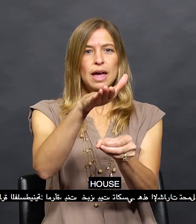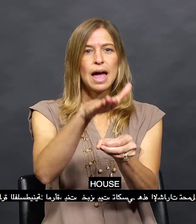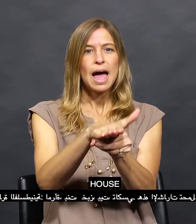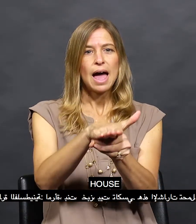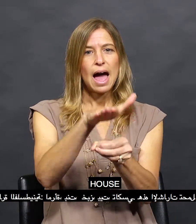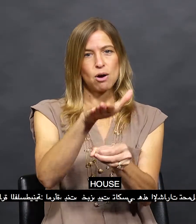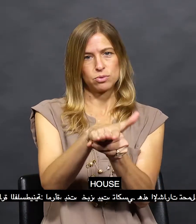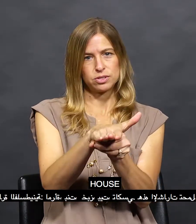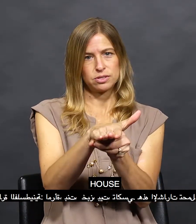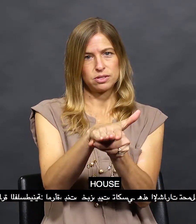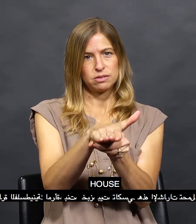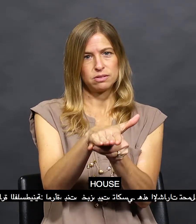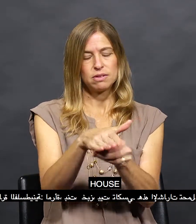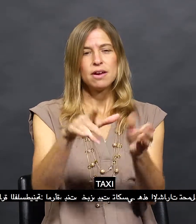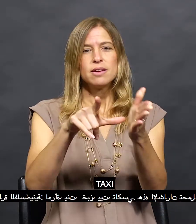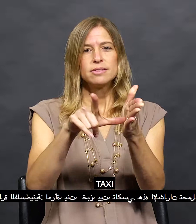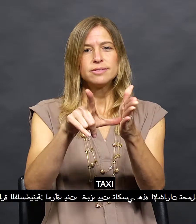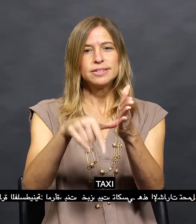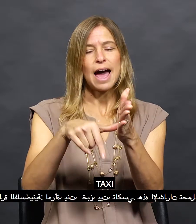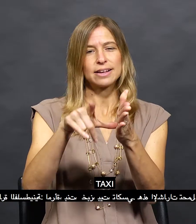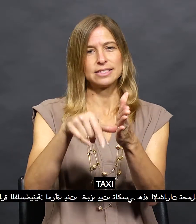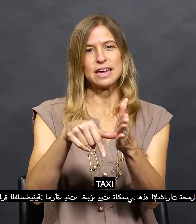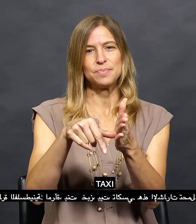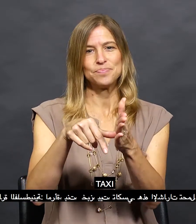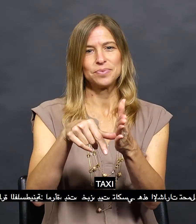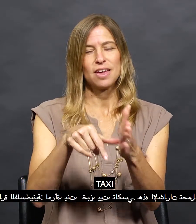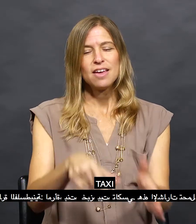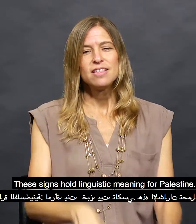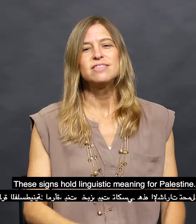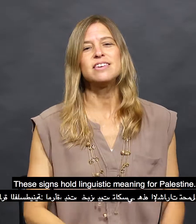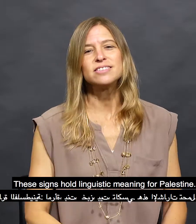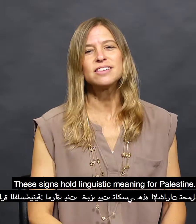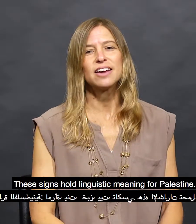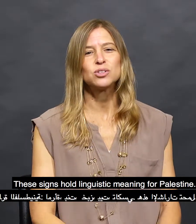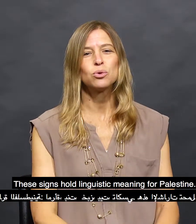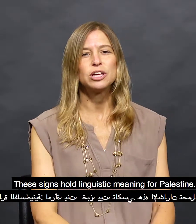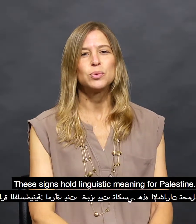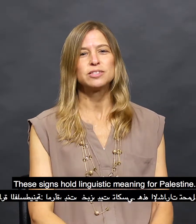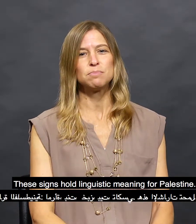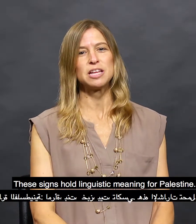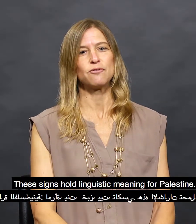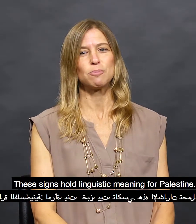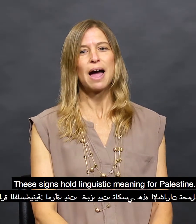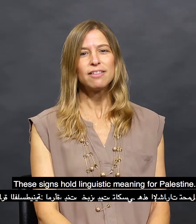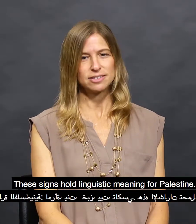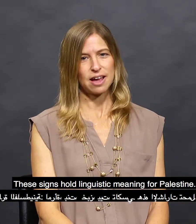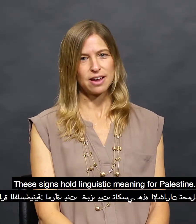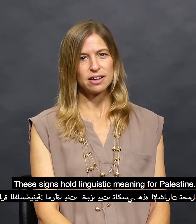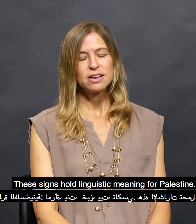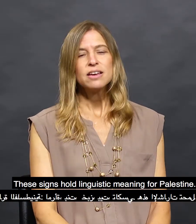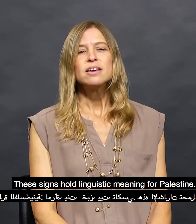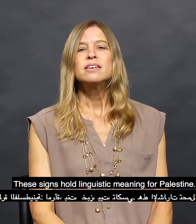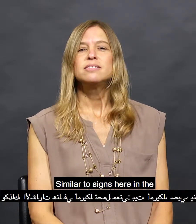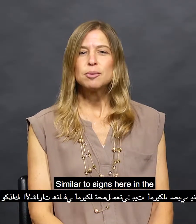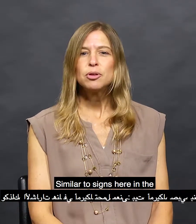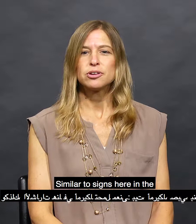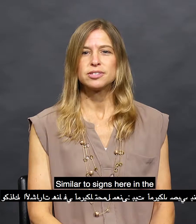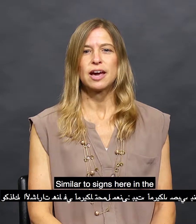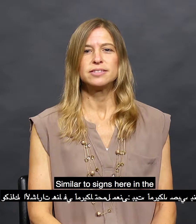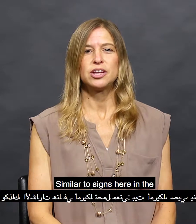house, taxi. These signs hold linguistic meaning for Palestine, similar to signs here